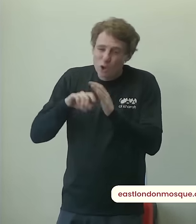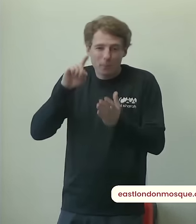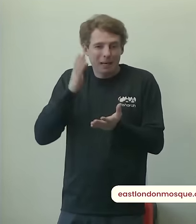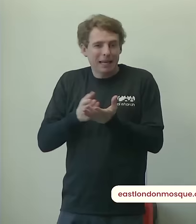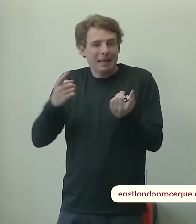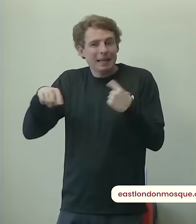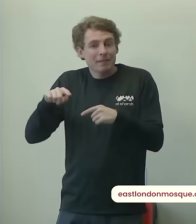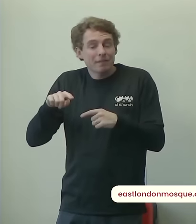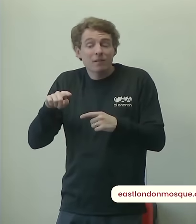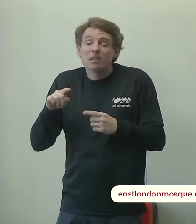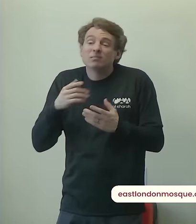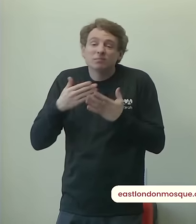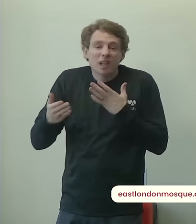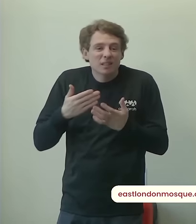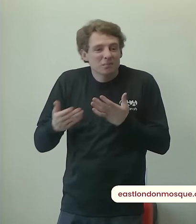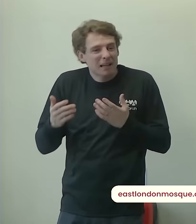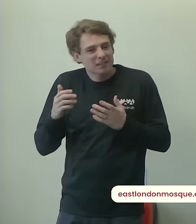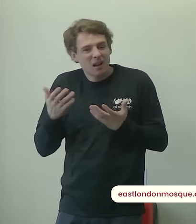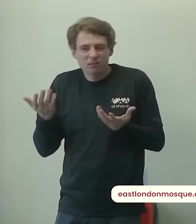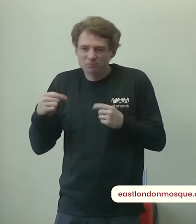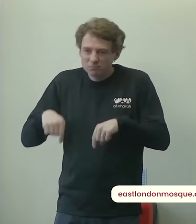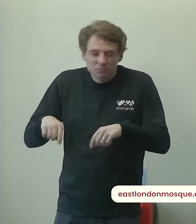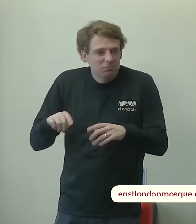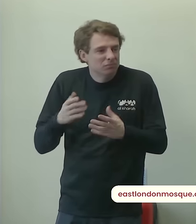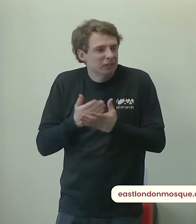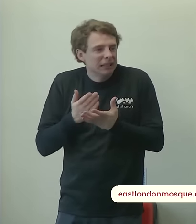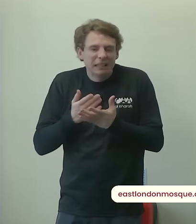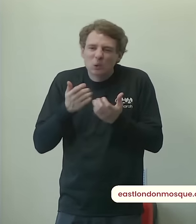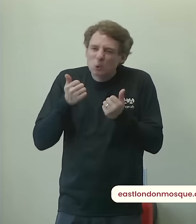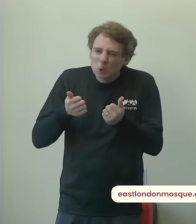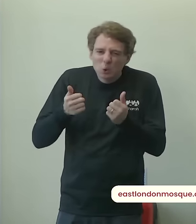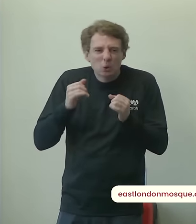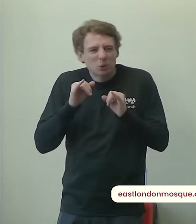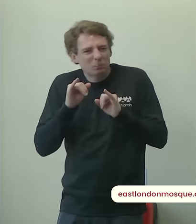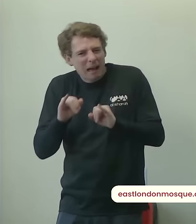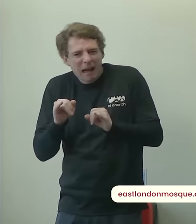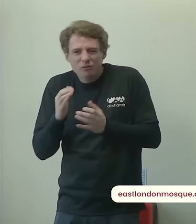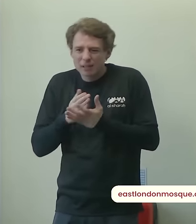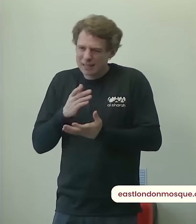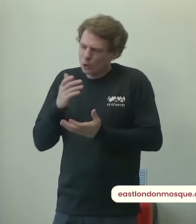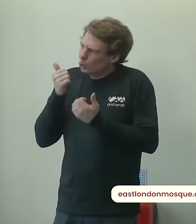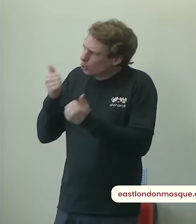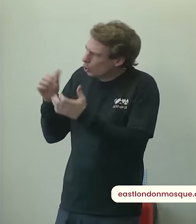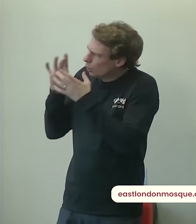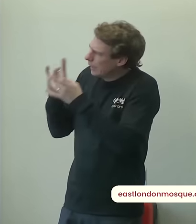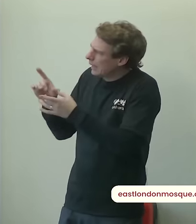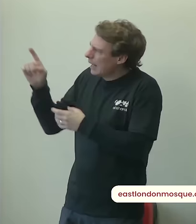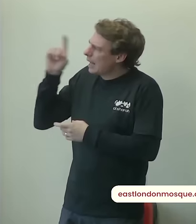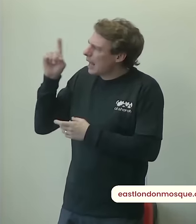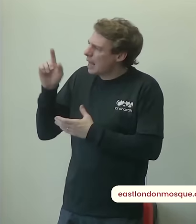him or her in the case of a female why are they good for you because if goodness comes in your direction it connects you